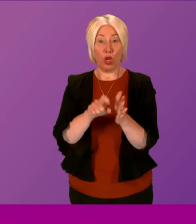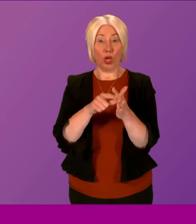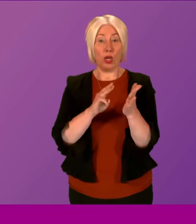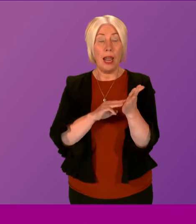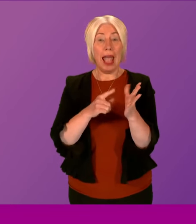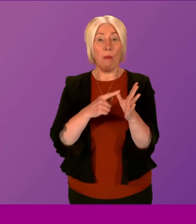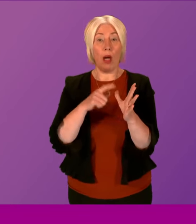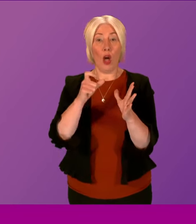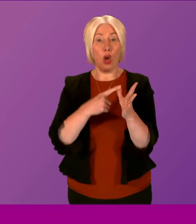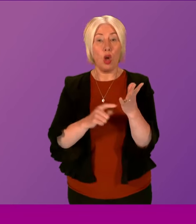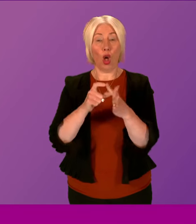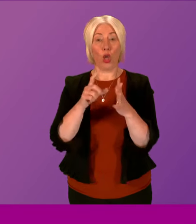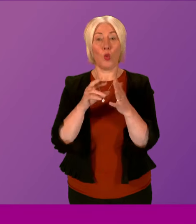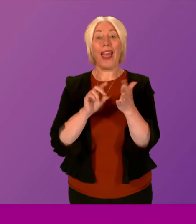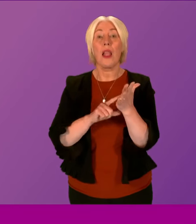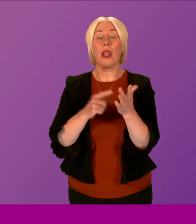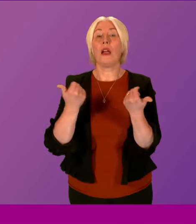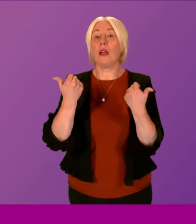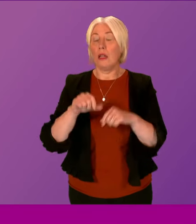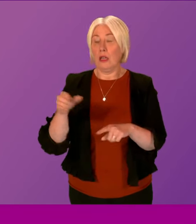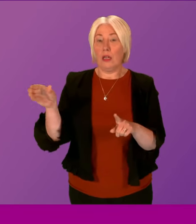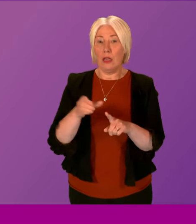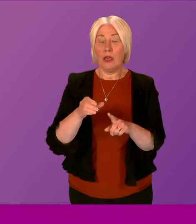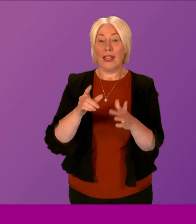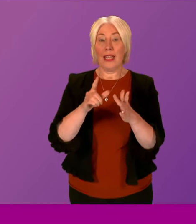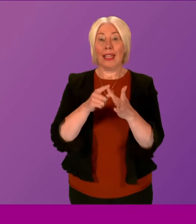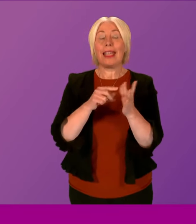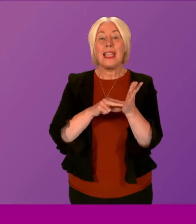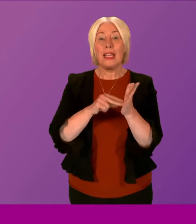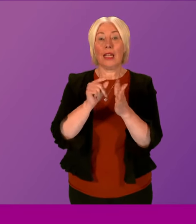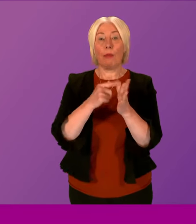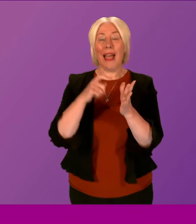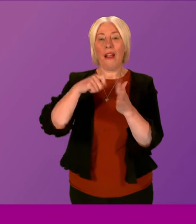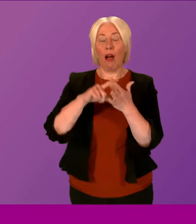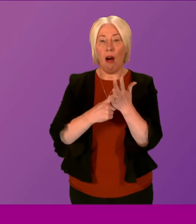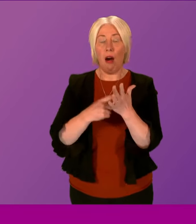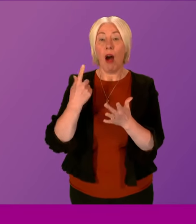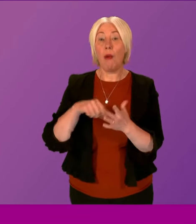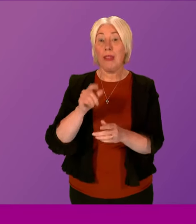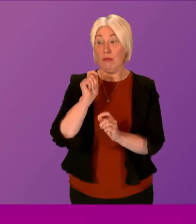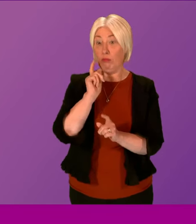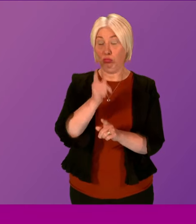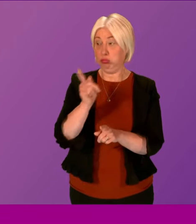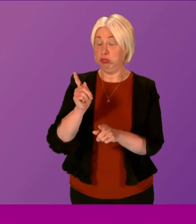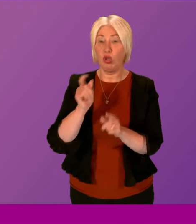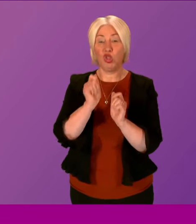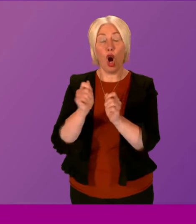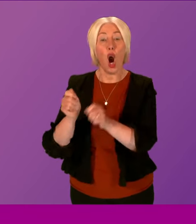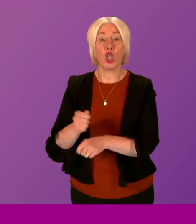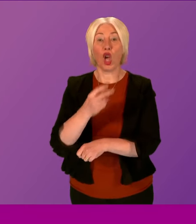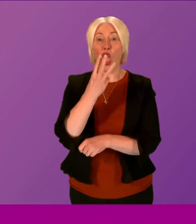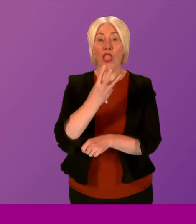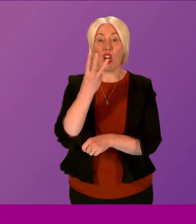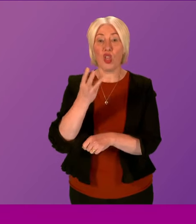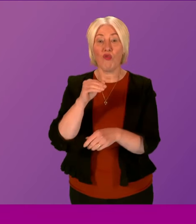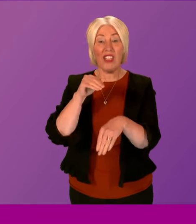to justice. As well as her murder, Ian Packer was convicted of 33 offences against 22